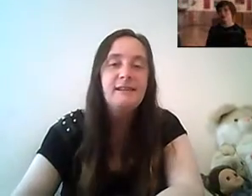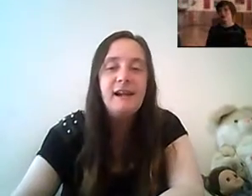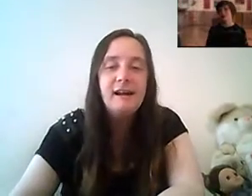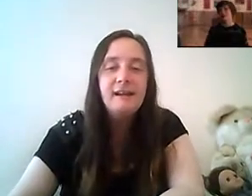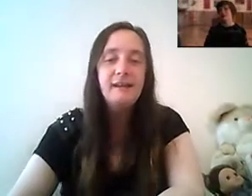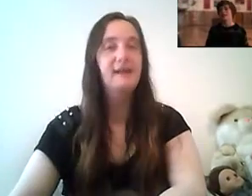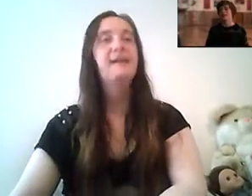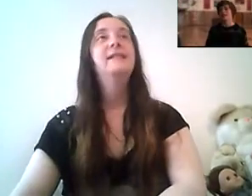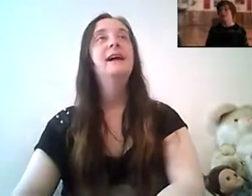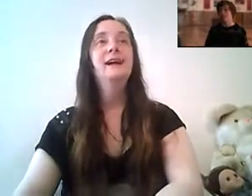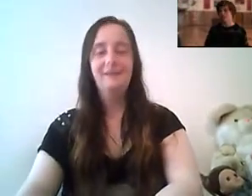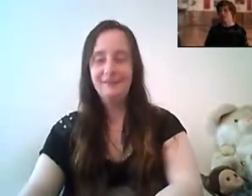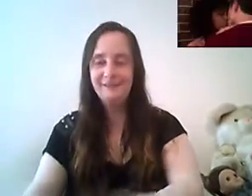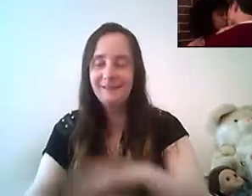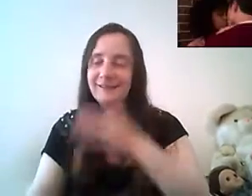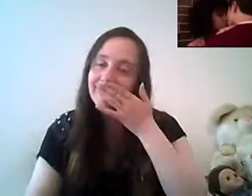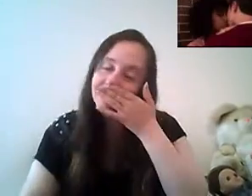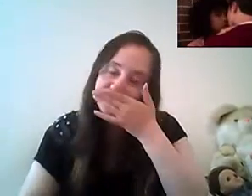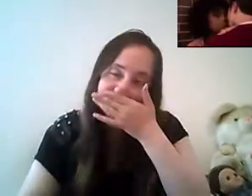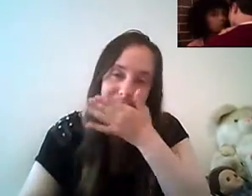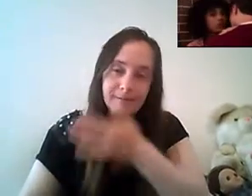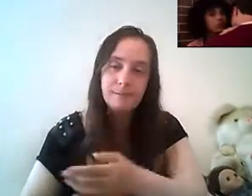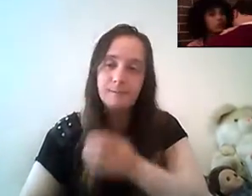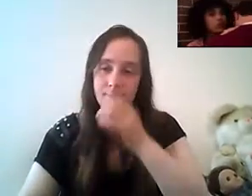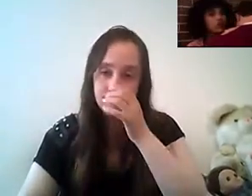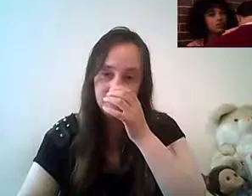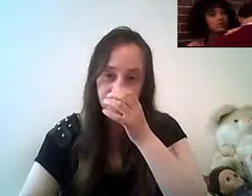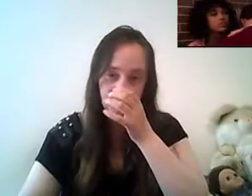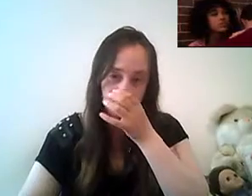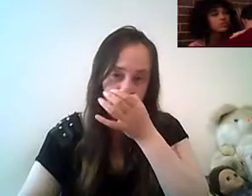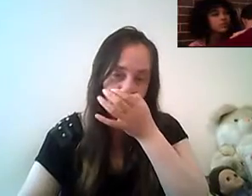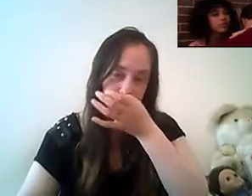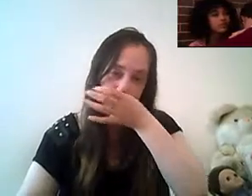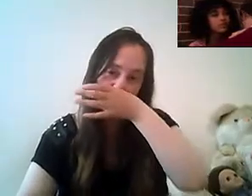dina dina need a tampon right now just stick in the bag